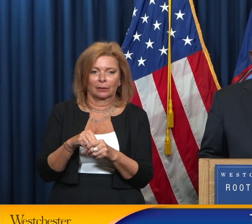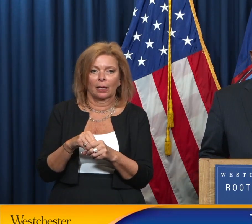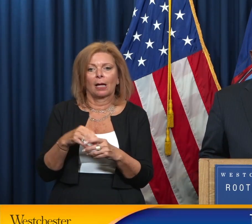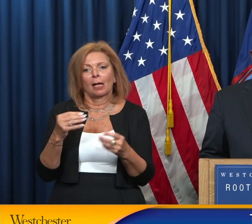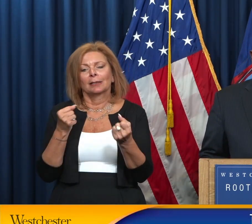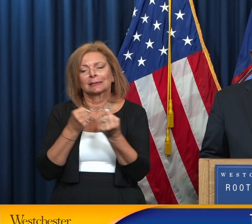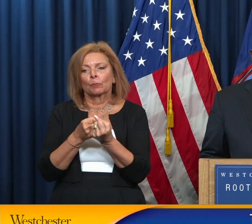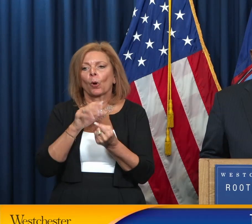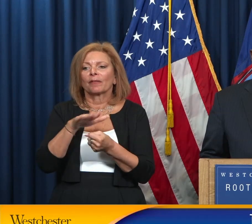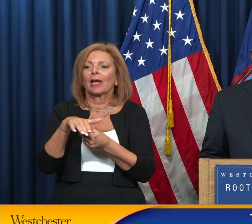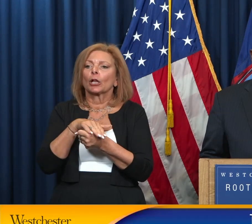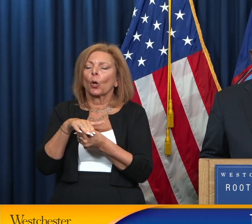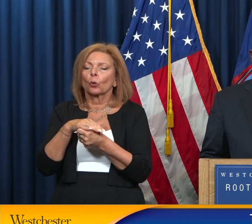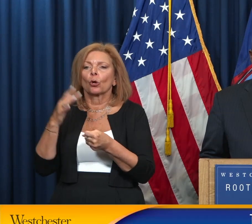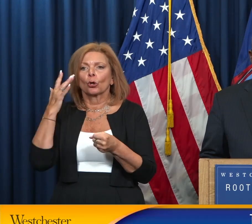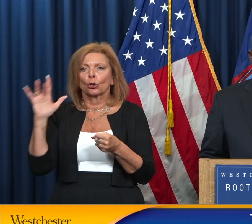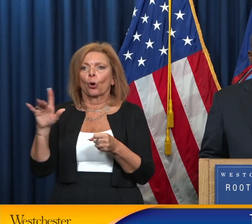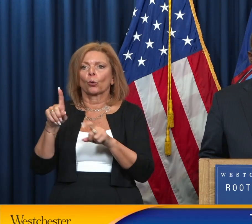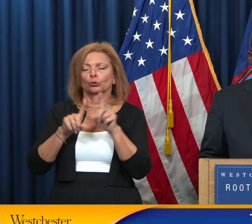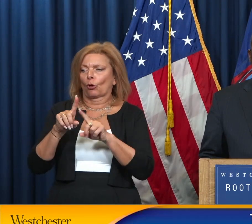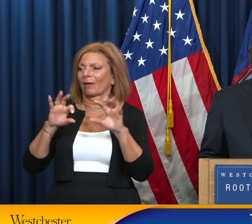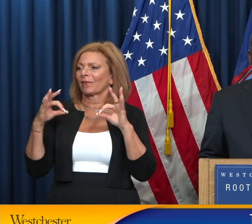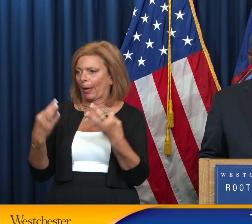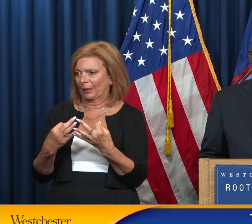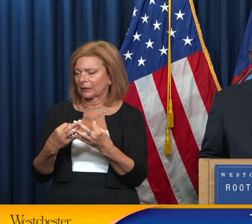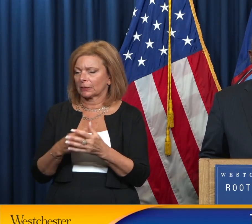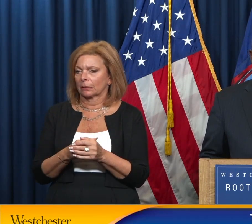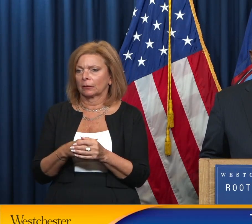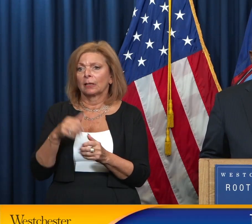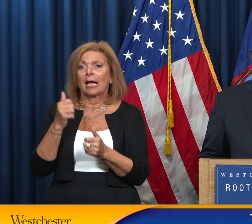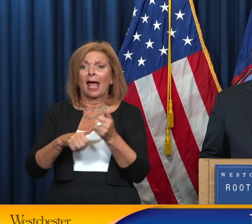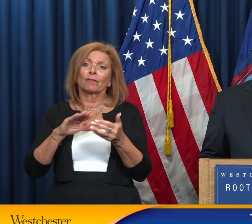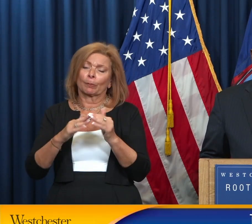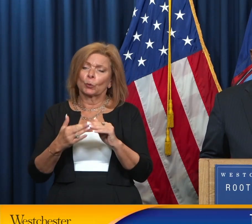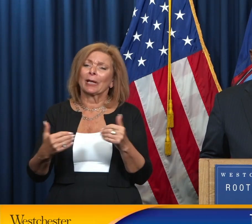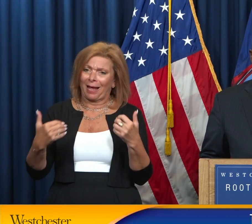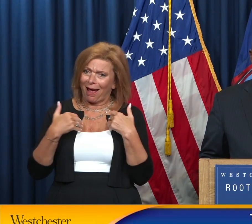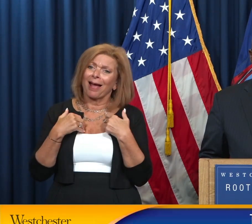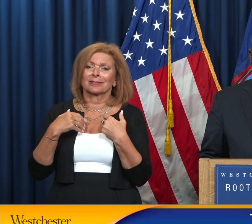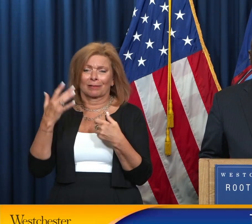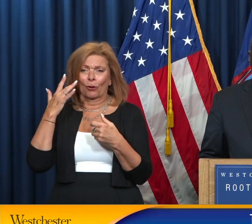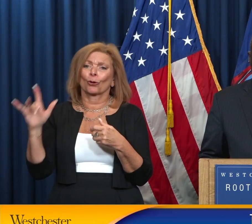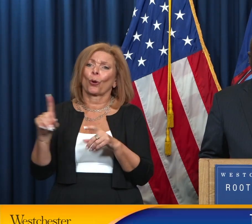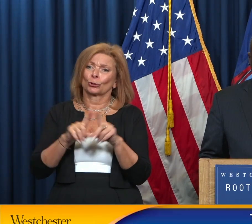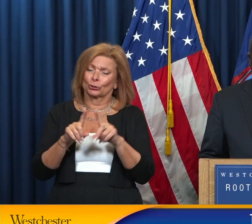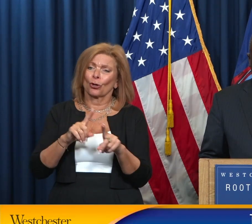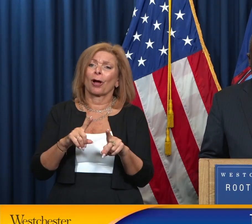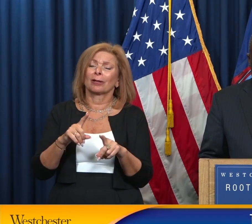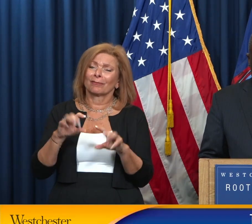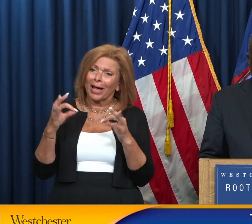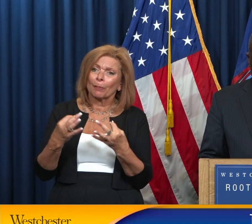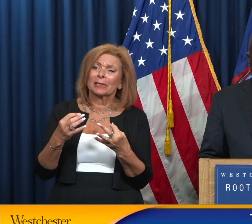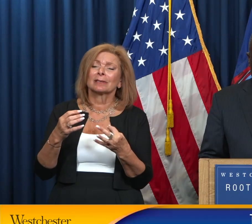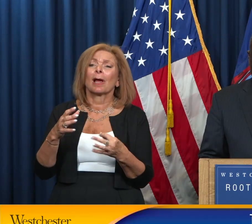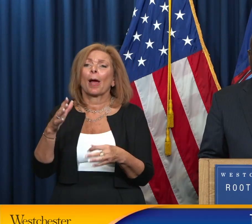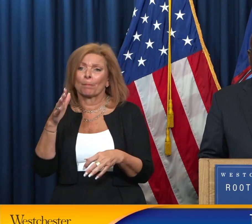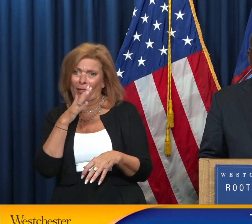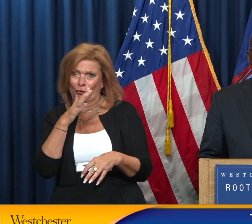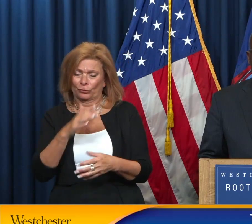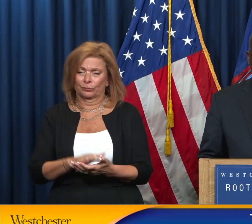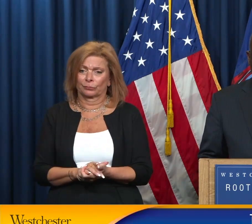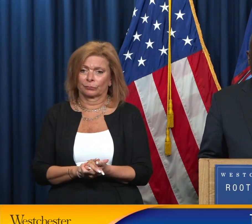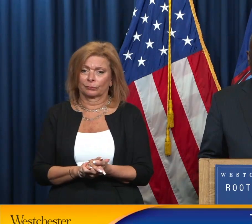support their local Gold Star families. And every community has a Gold Star family, a Gold Star mother. So we're